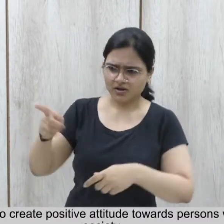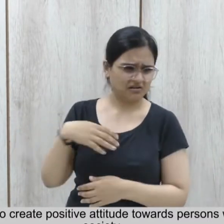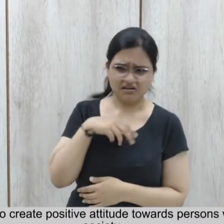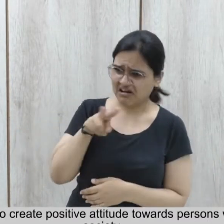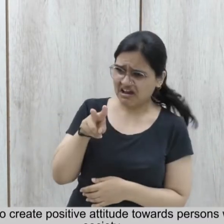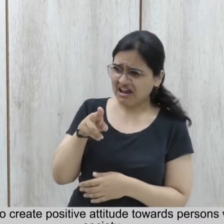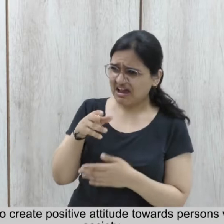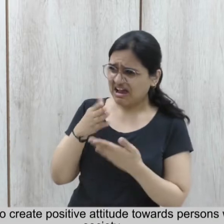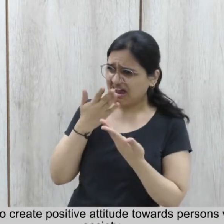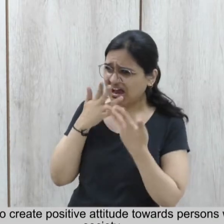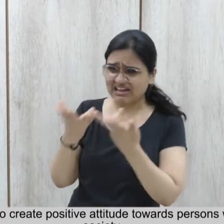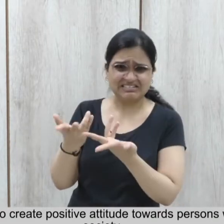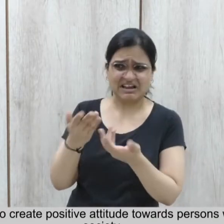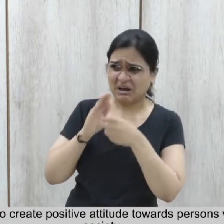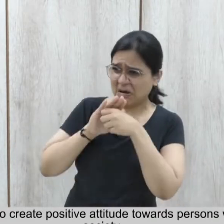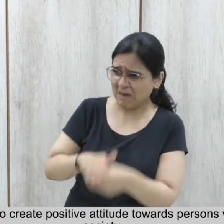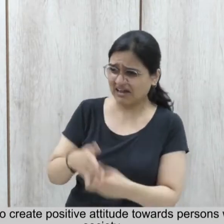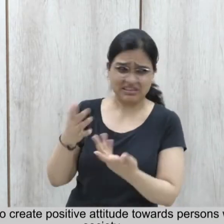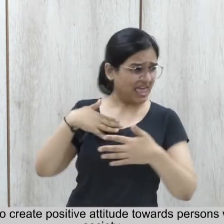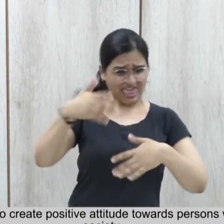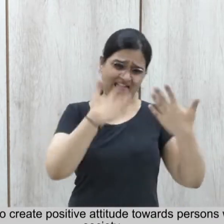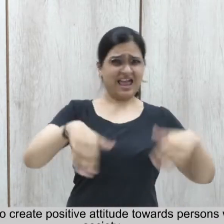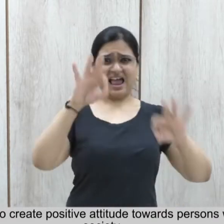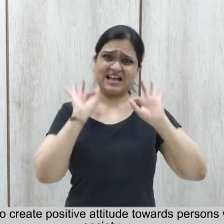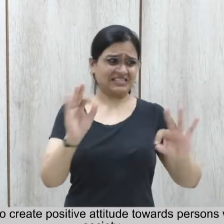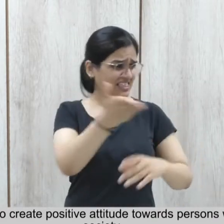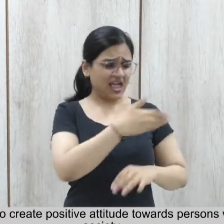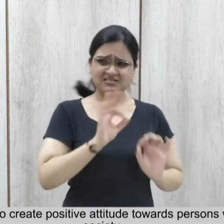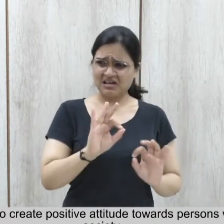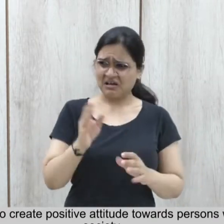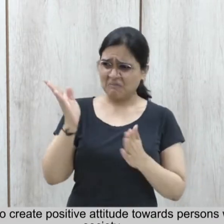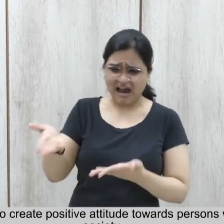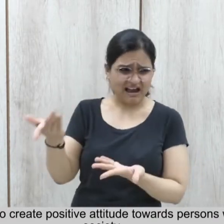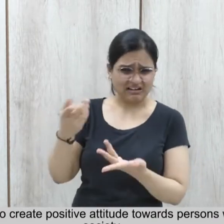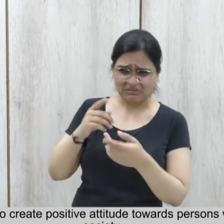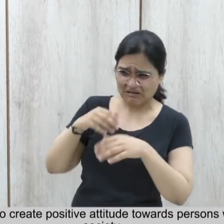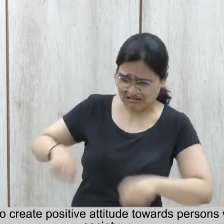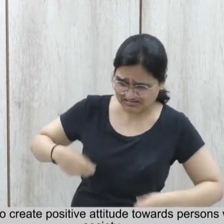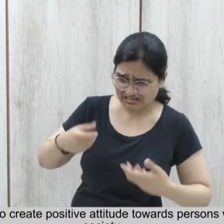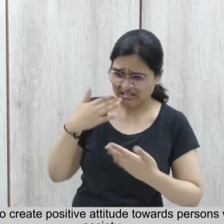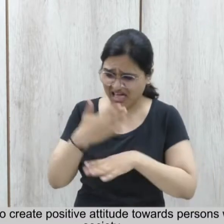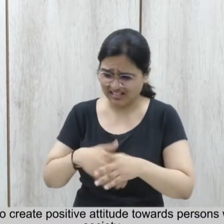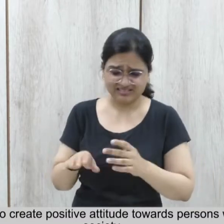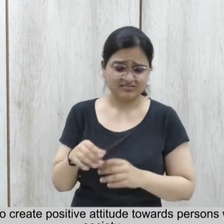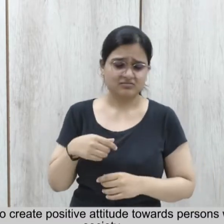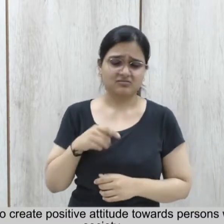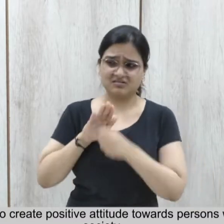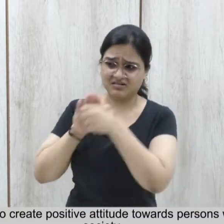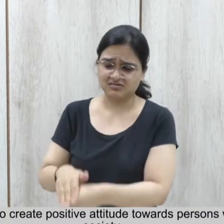towards persons with